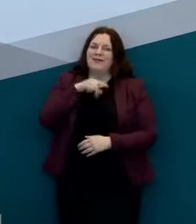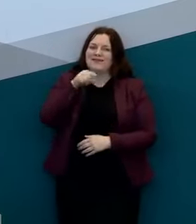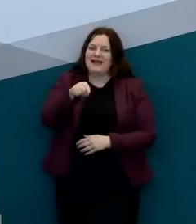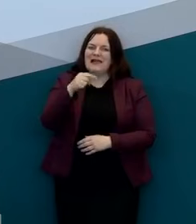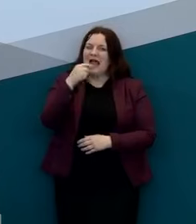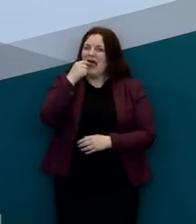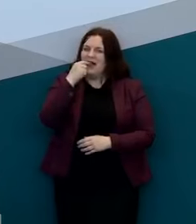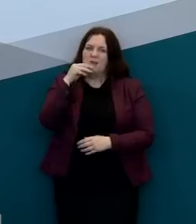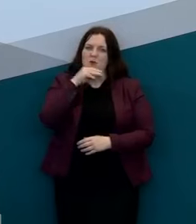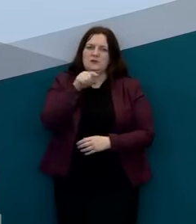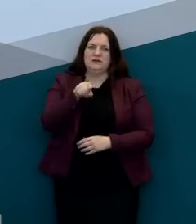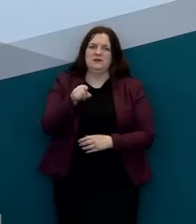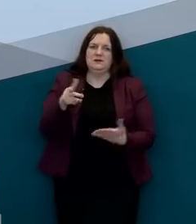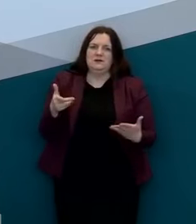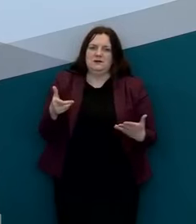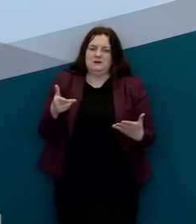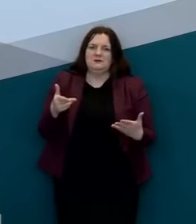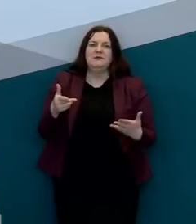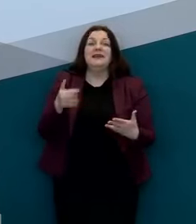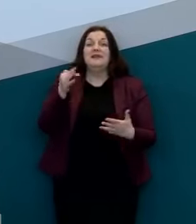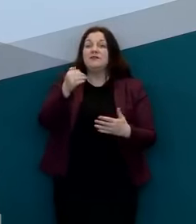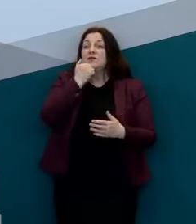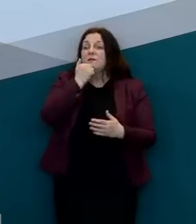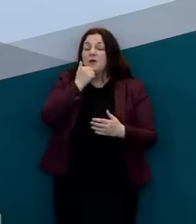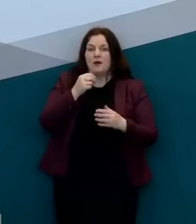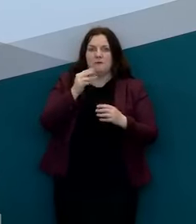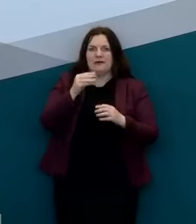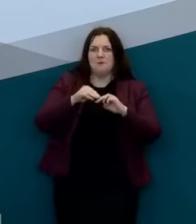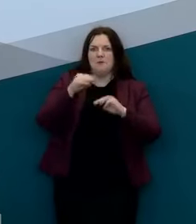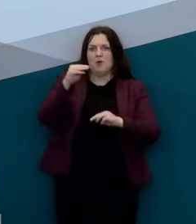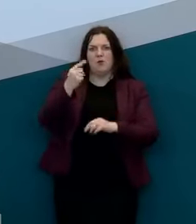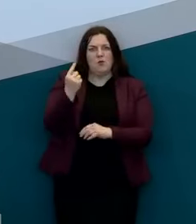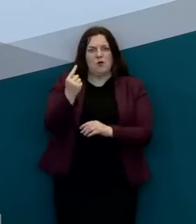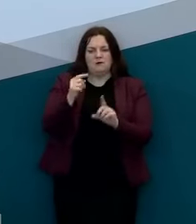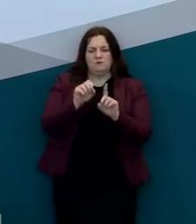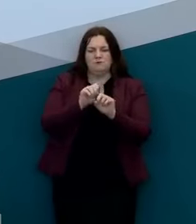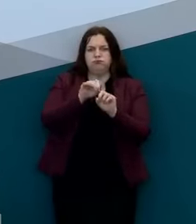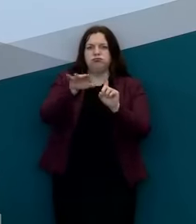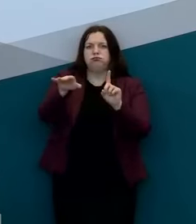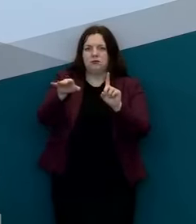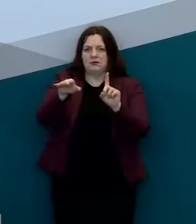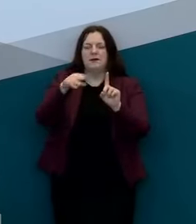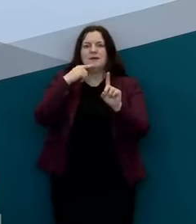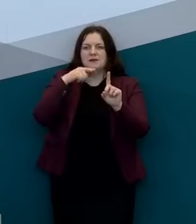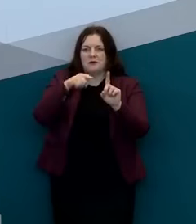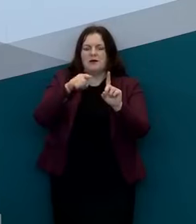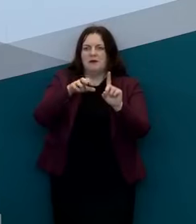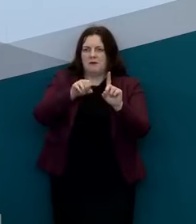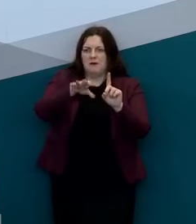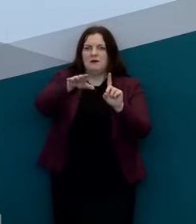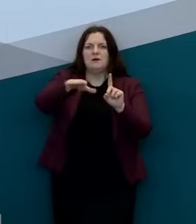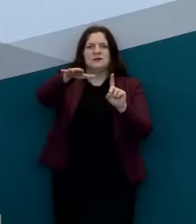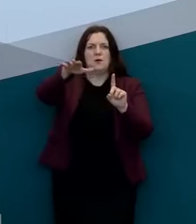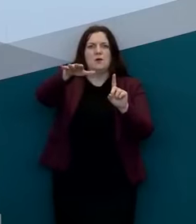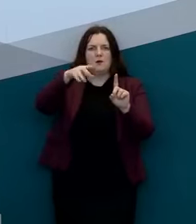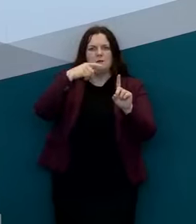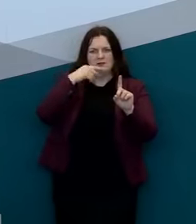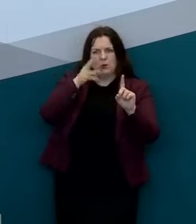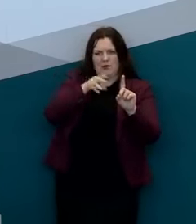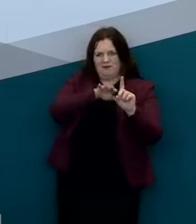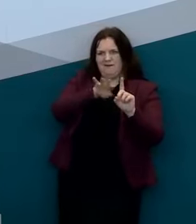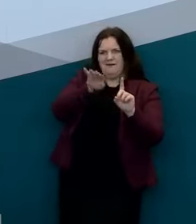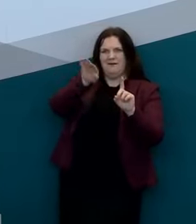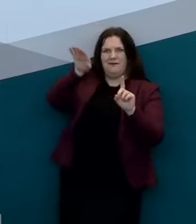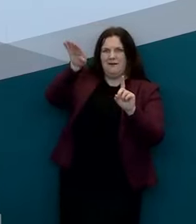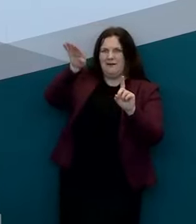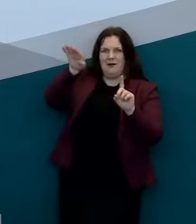important if that number is even a little bit over one cases will grow slowly but inexorably if it's